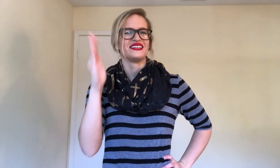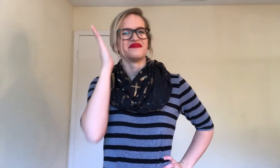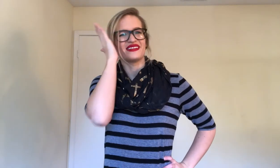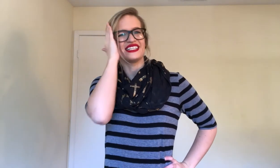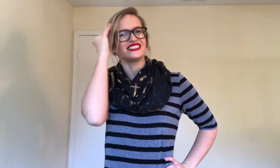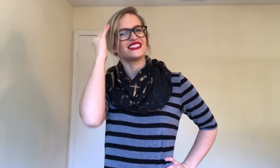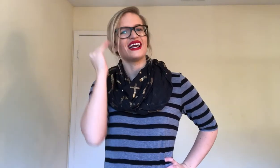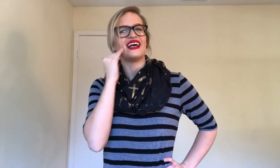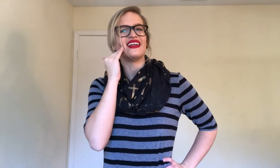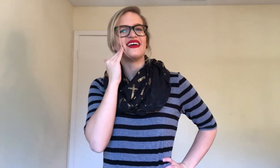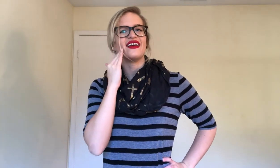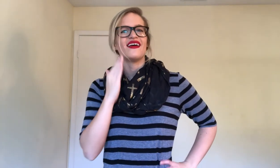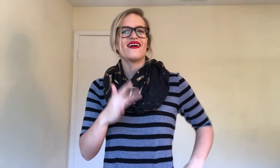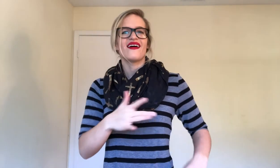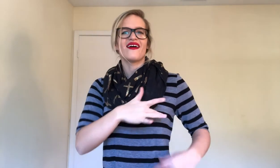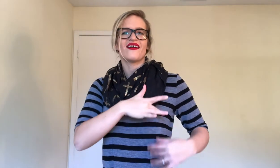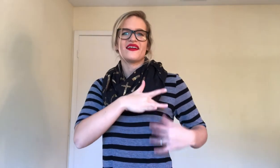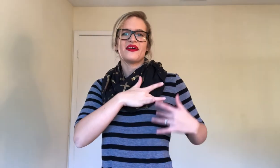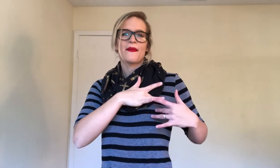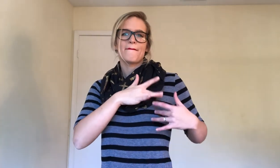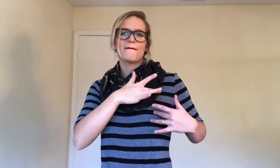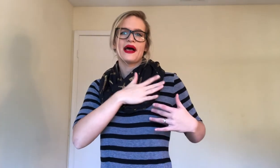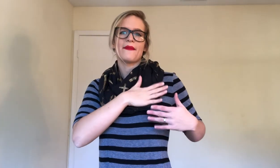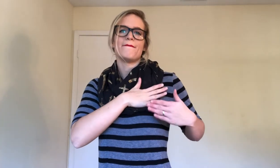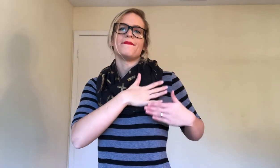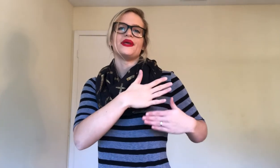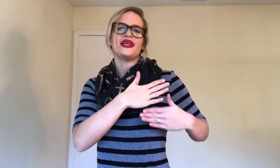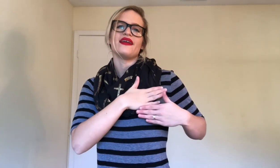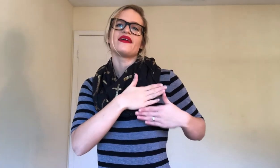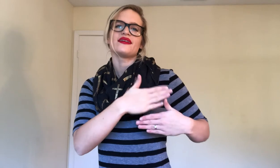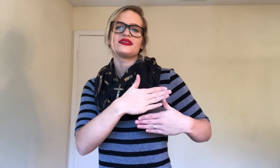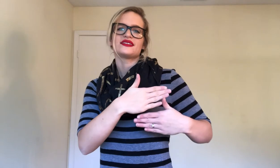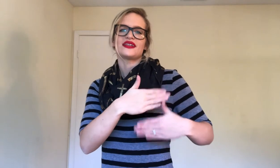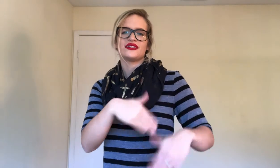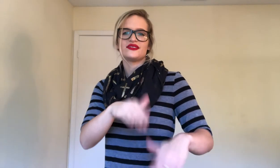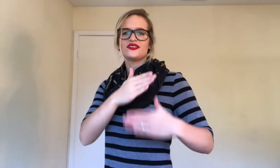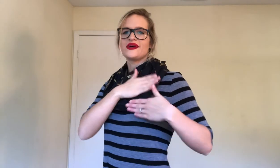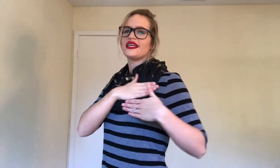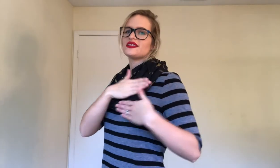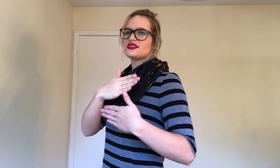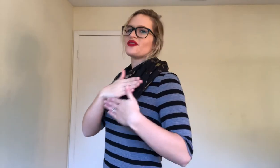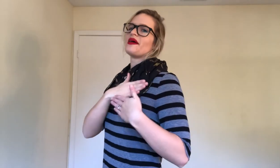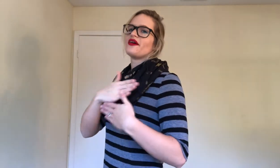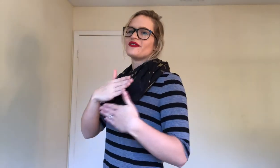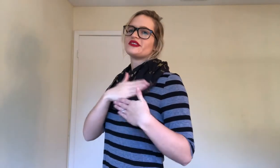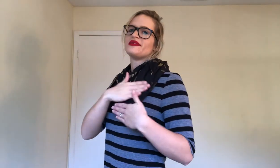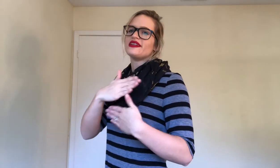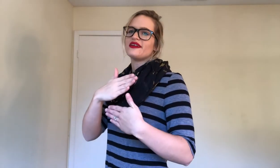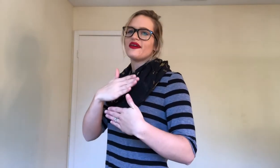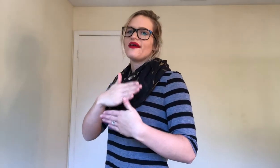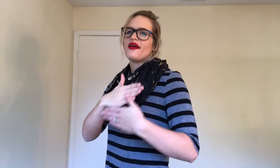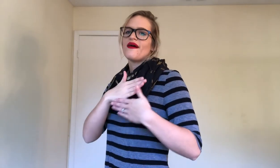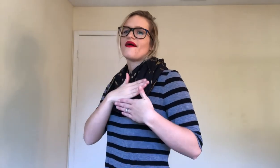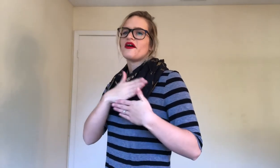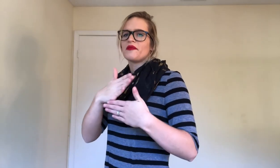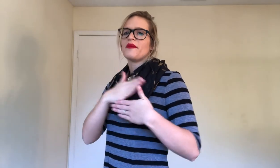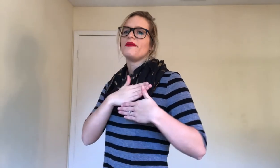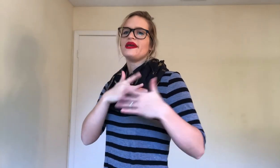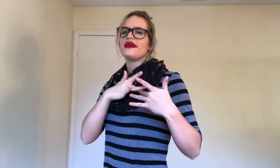Place your head. On. My. Beating. So I used two hands. To show my heart was beating. On. My beating.